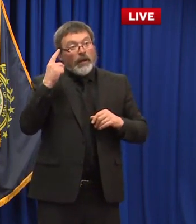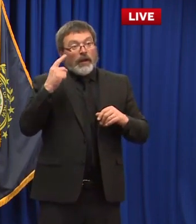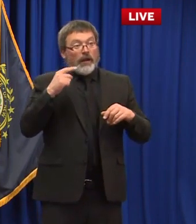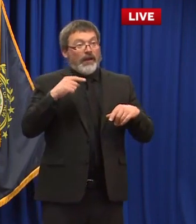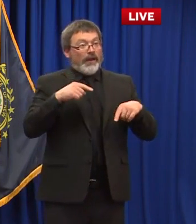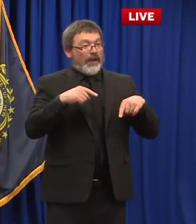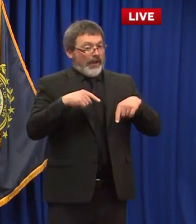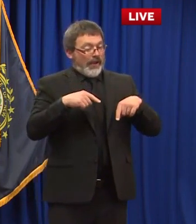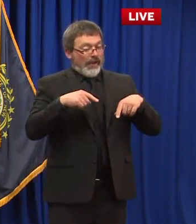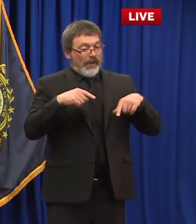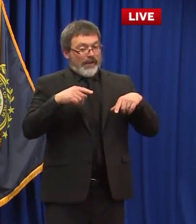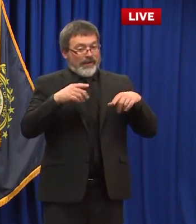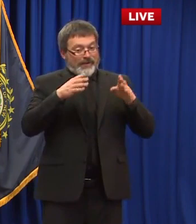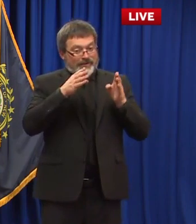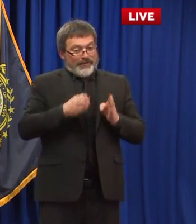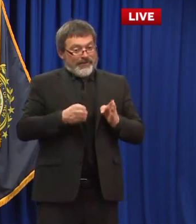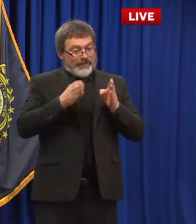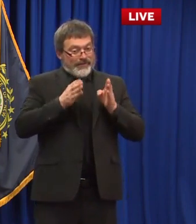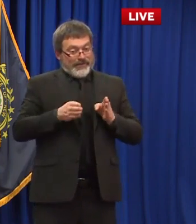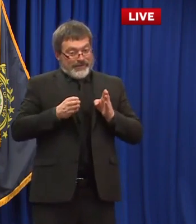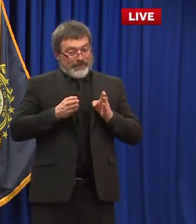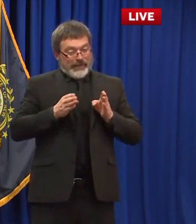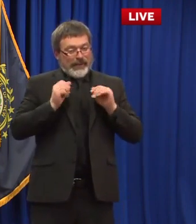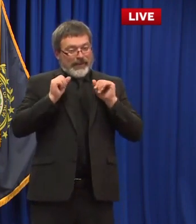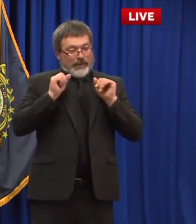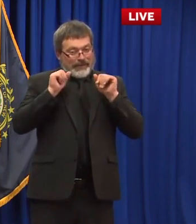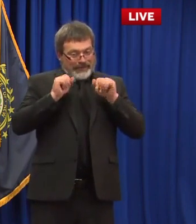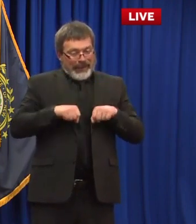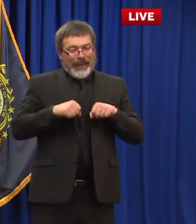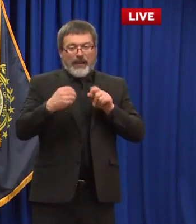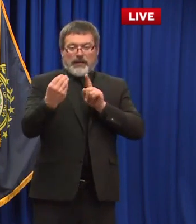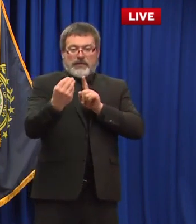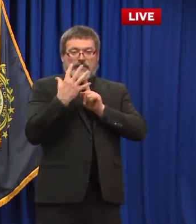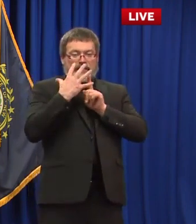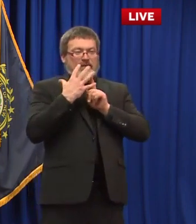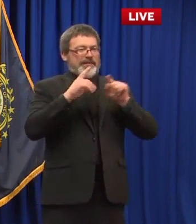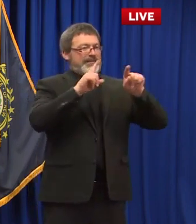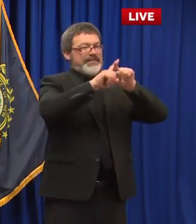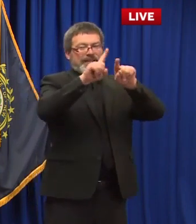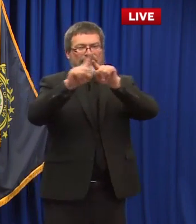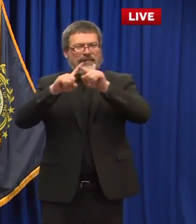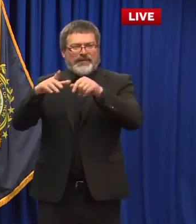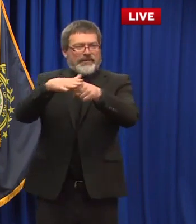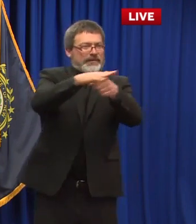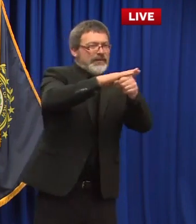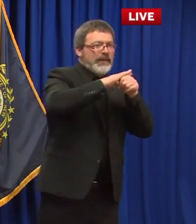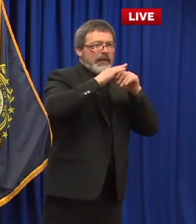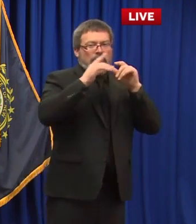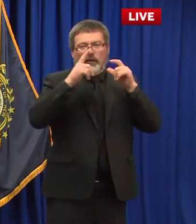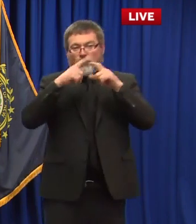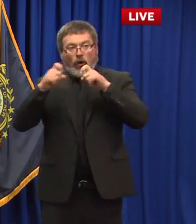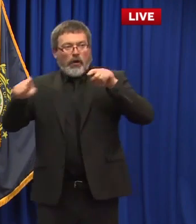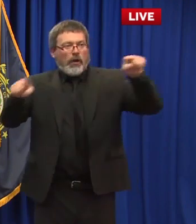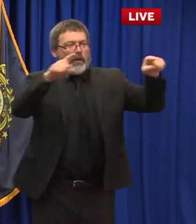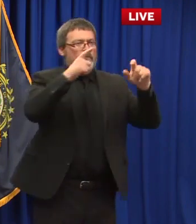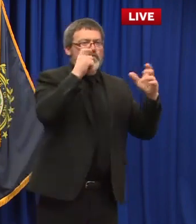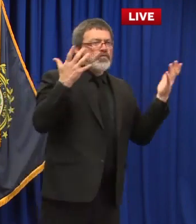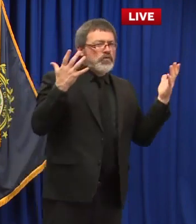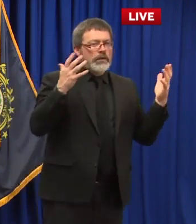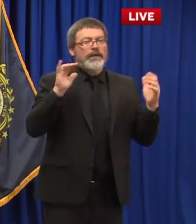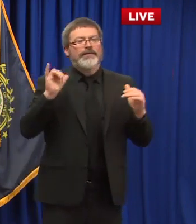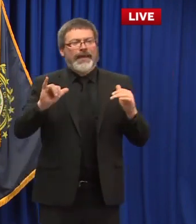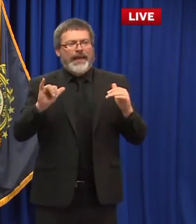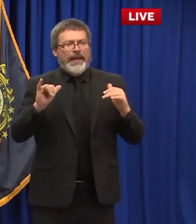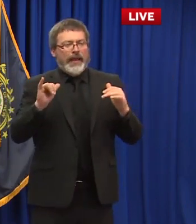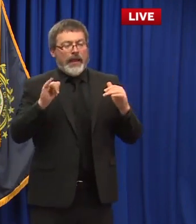try to look in our contact tracing to see if we can find one specific area or perhaps even an outbreak that